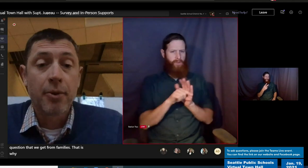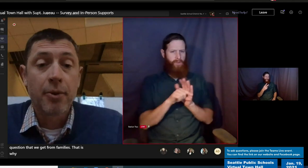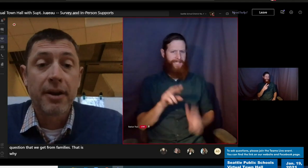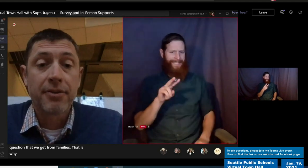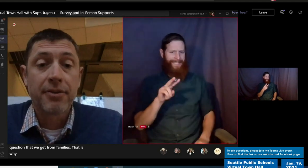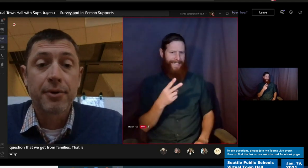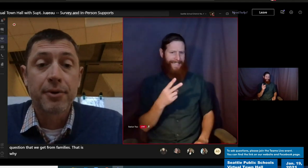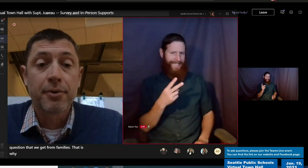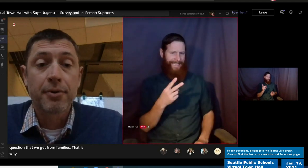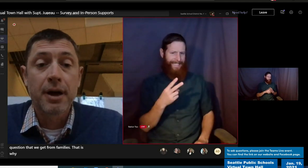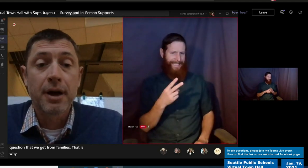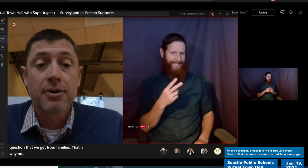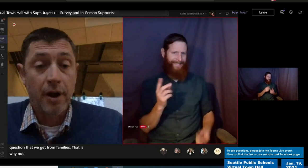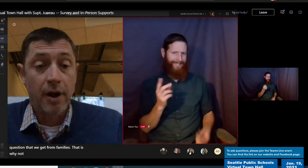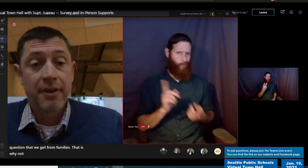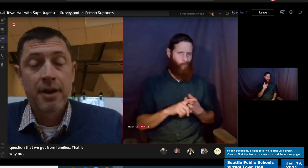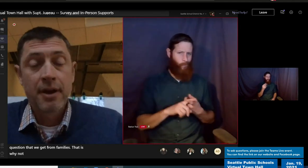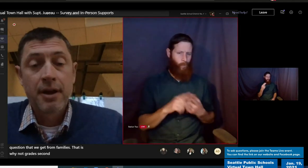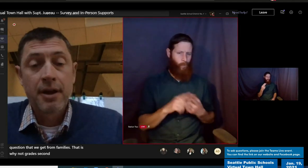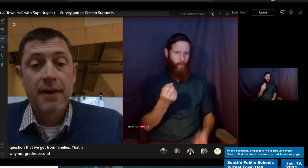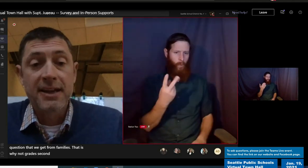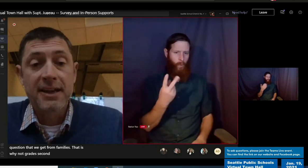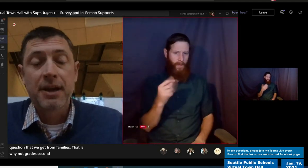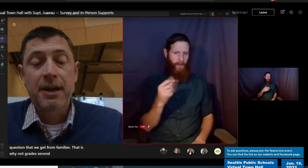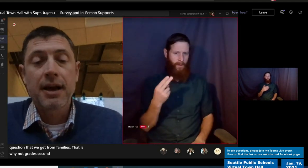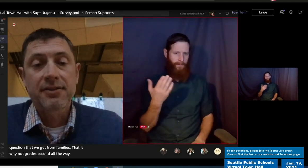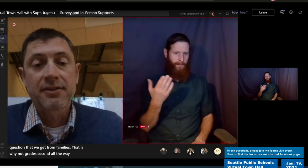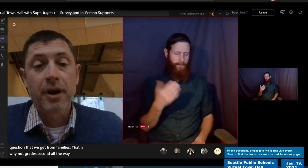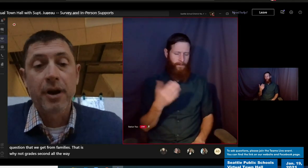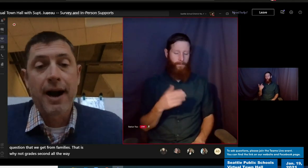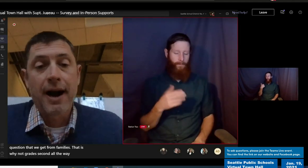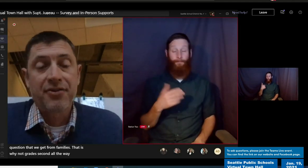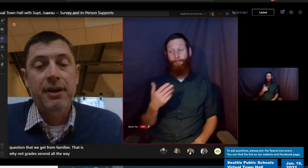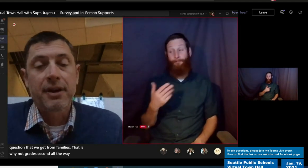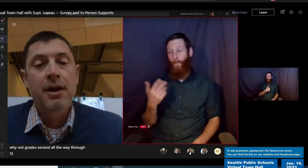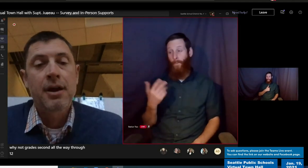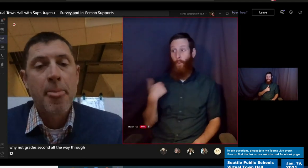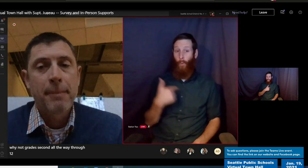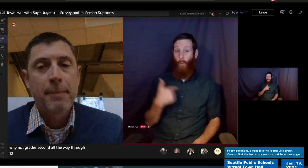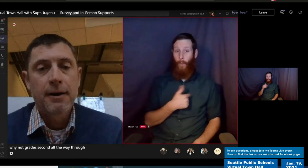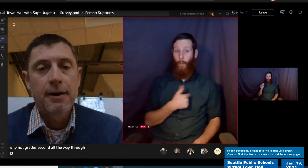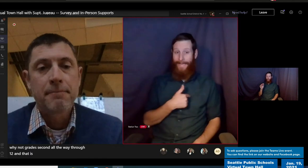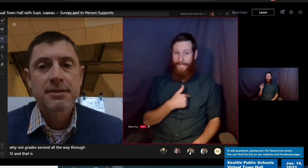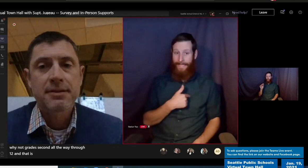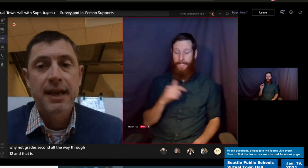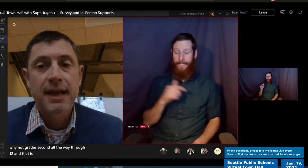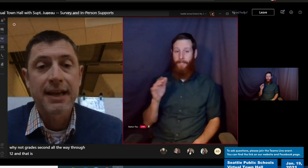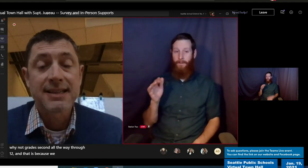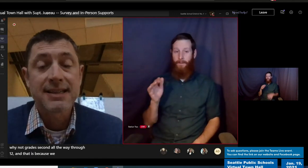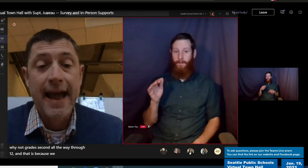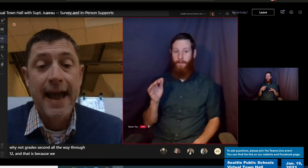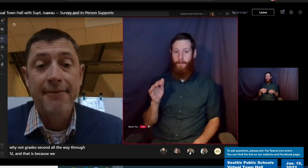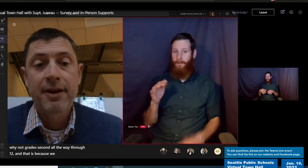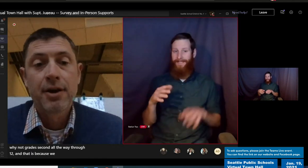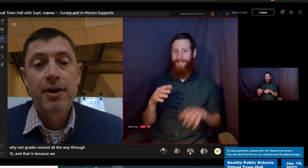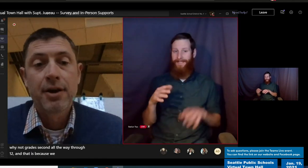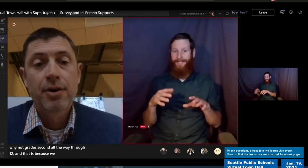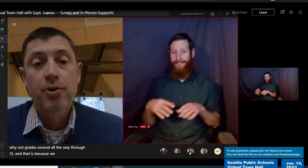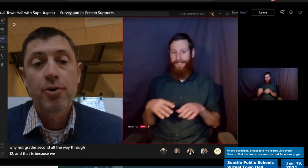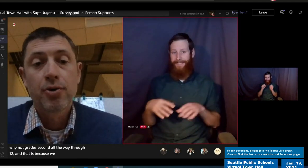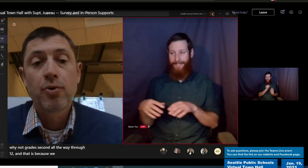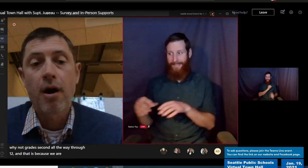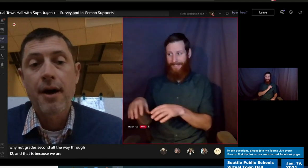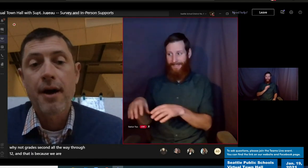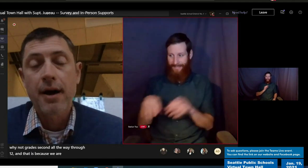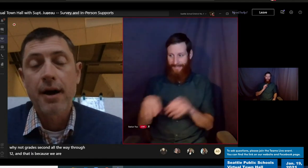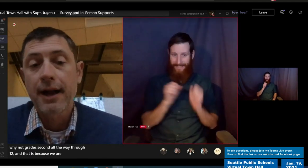through 12th. And that is because we are actually taking staff who are